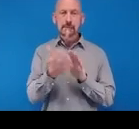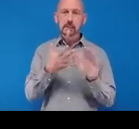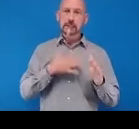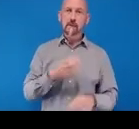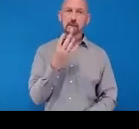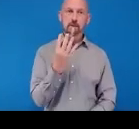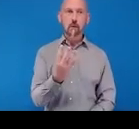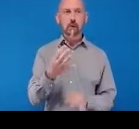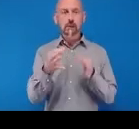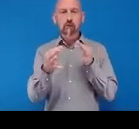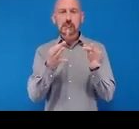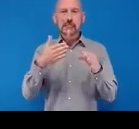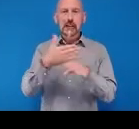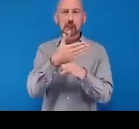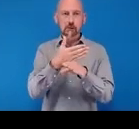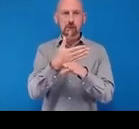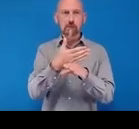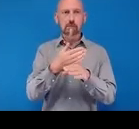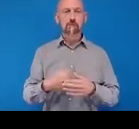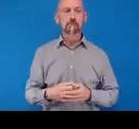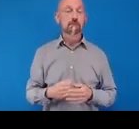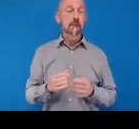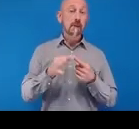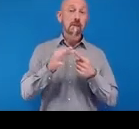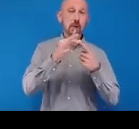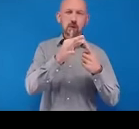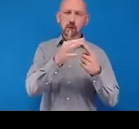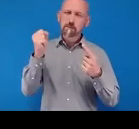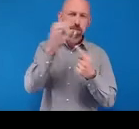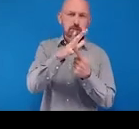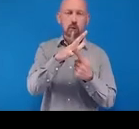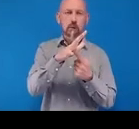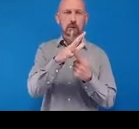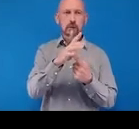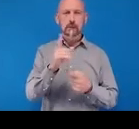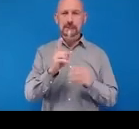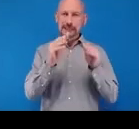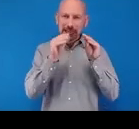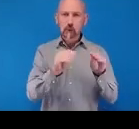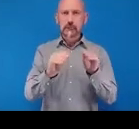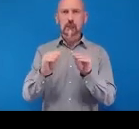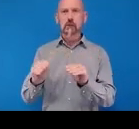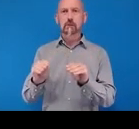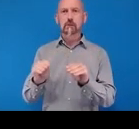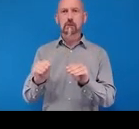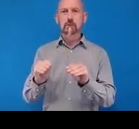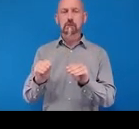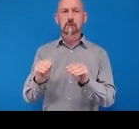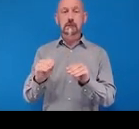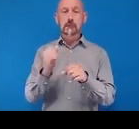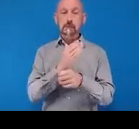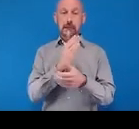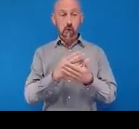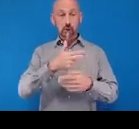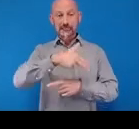And the first and foremost important, we would like to do education to improve Indonesian people's